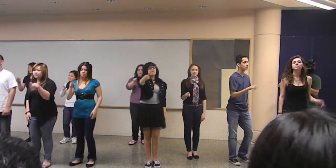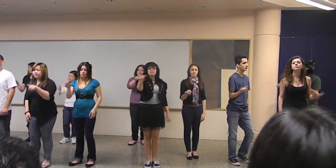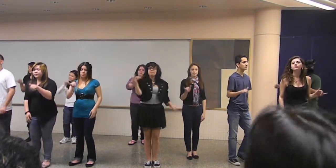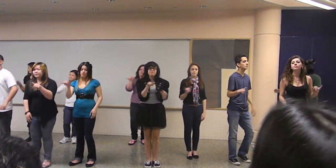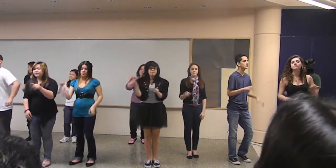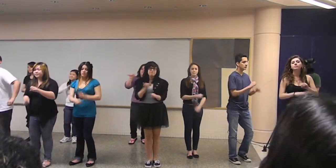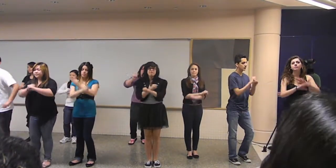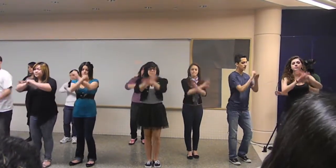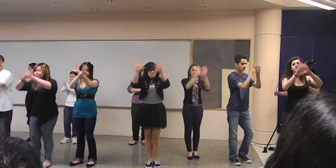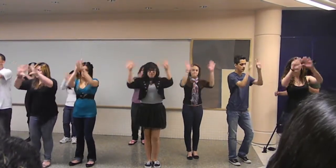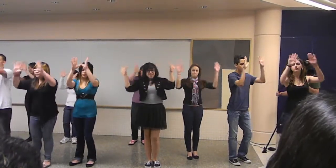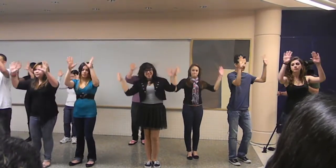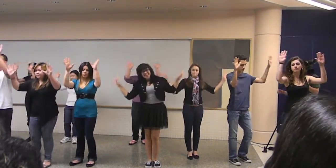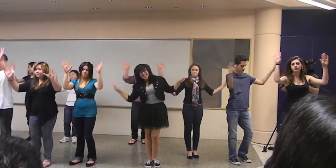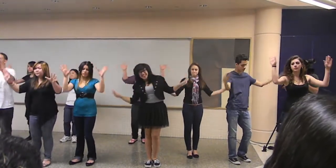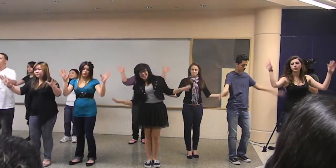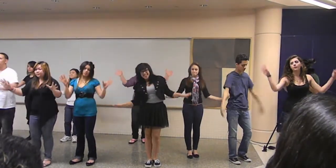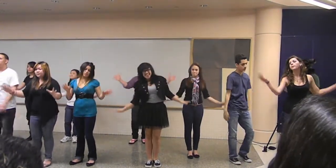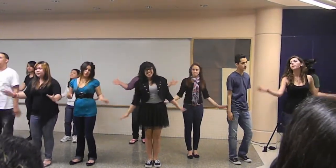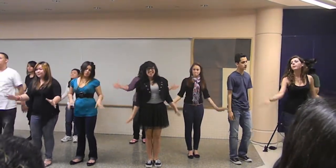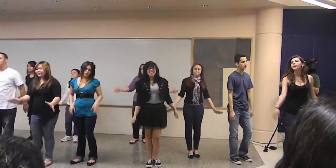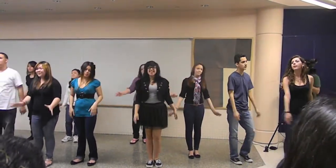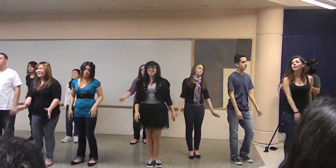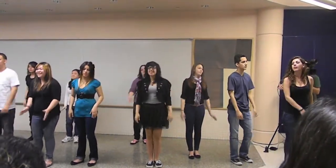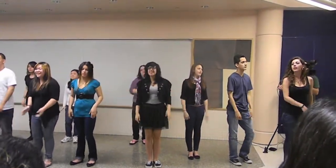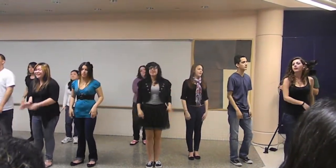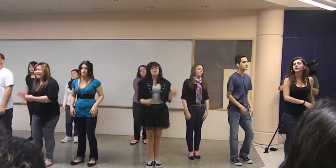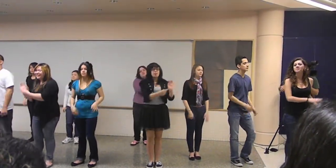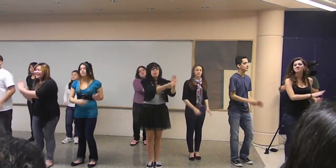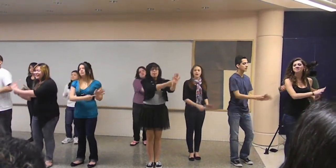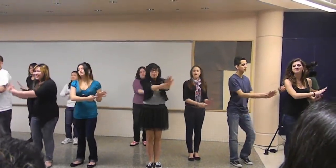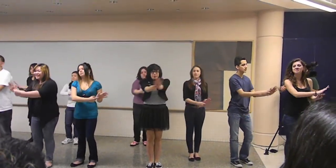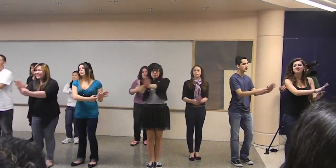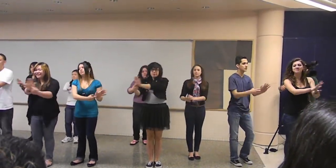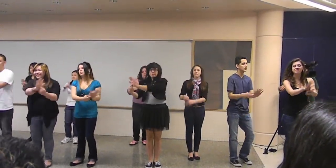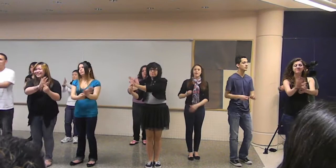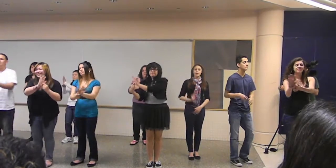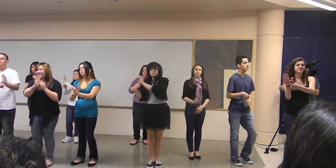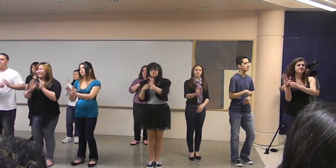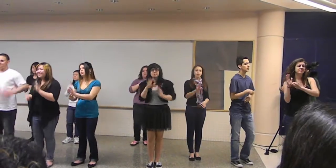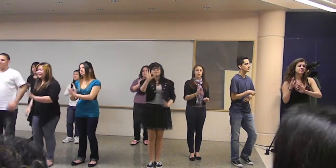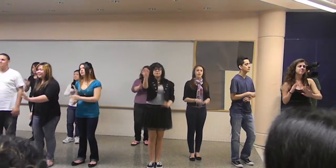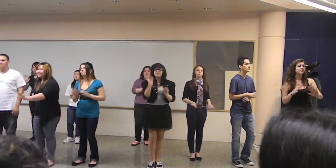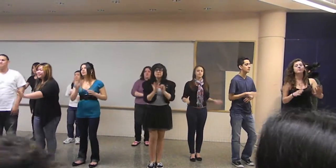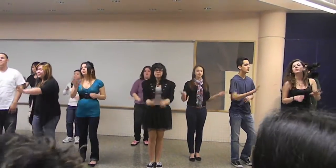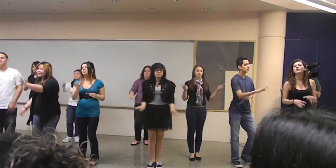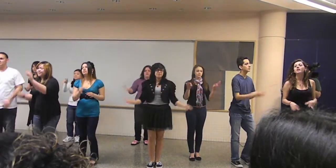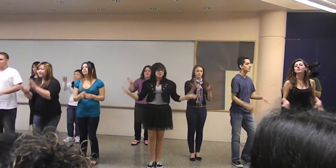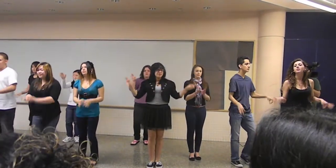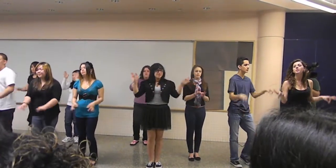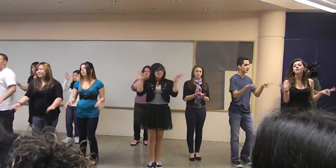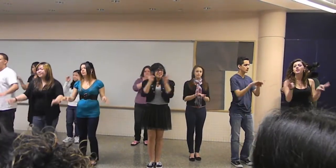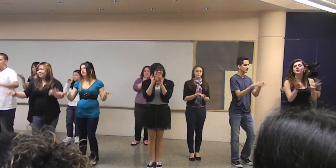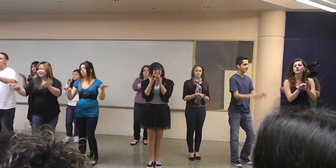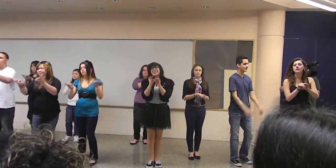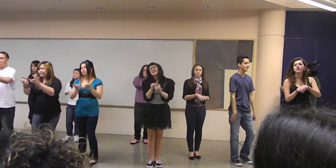baby, you're the star you are You're star you are You're the